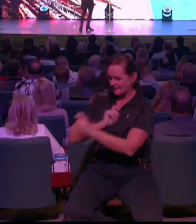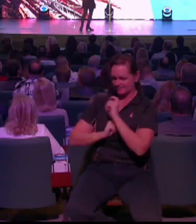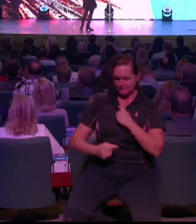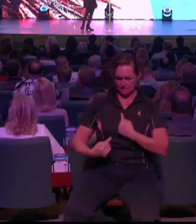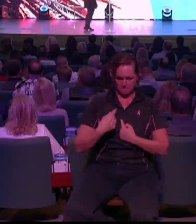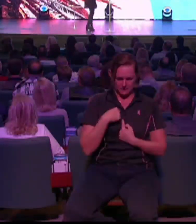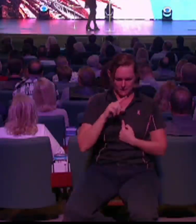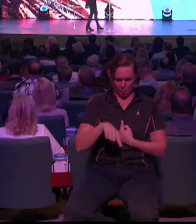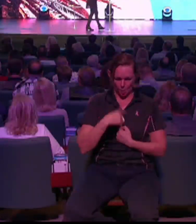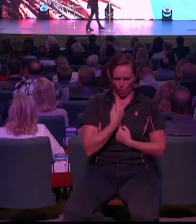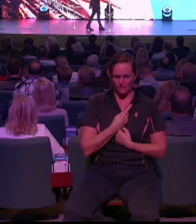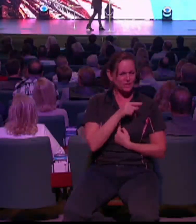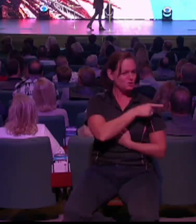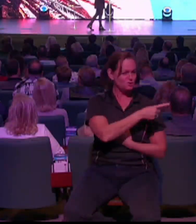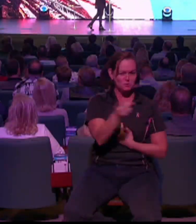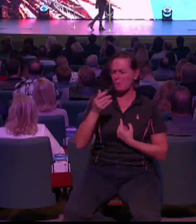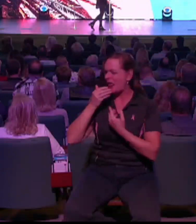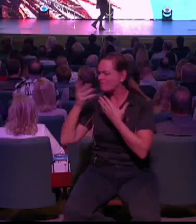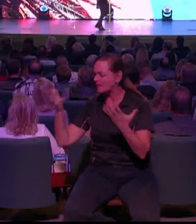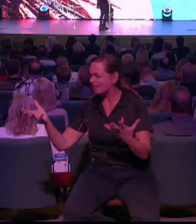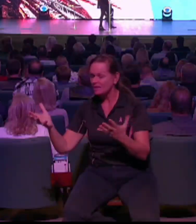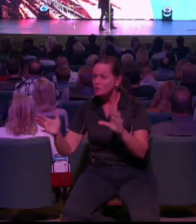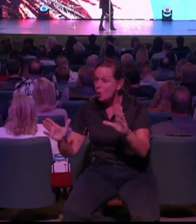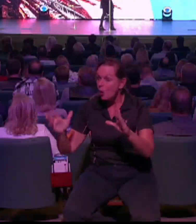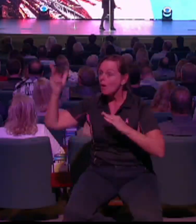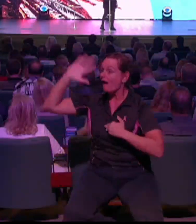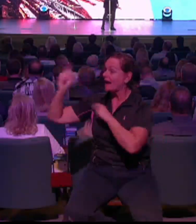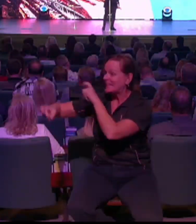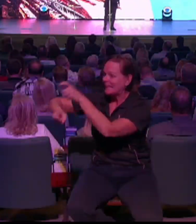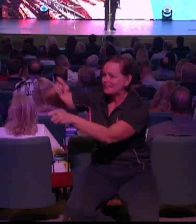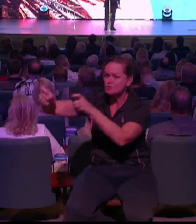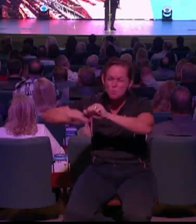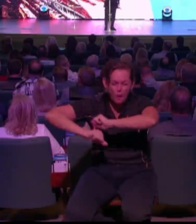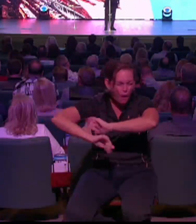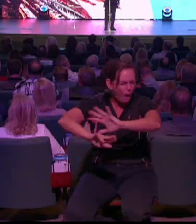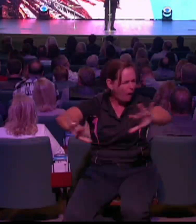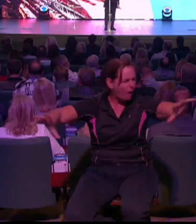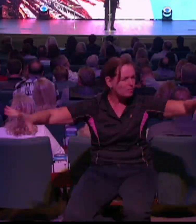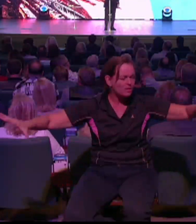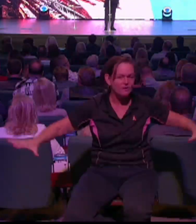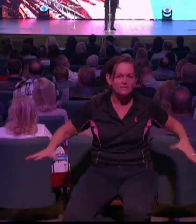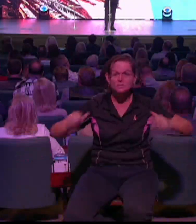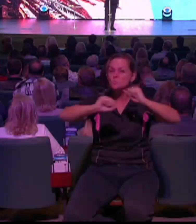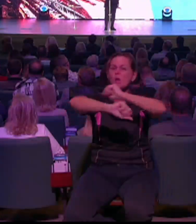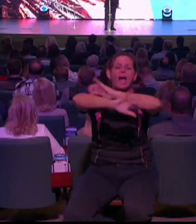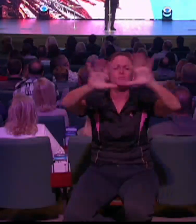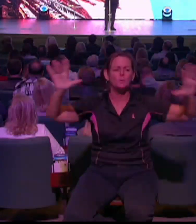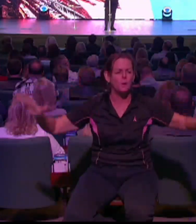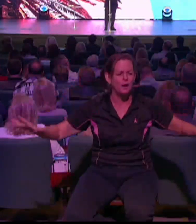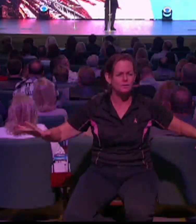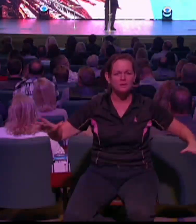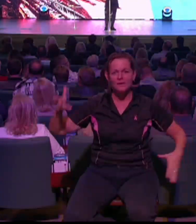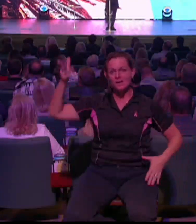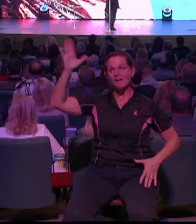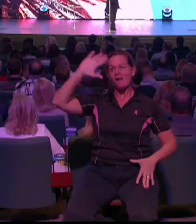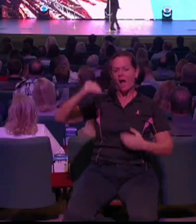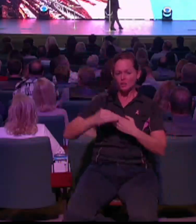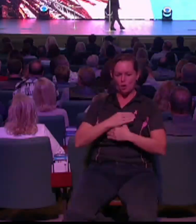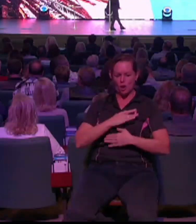to live a life that pleases God. Pleases God. Pleasing God, so much of that is